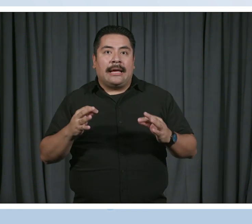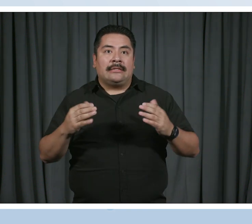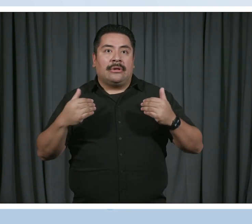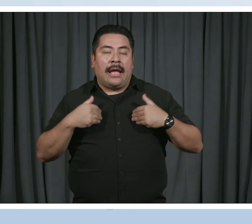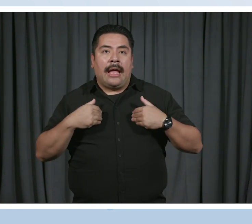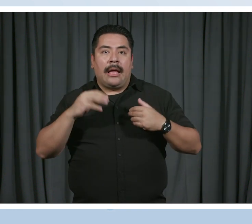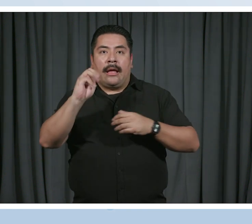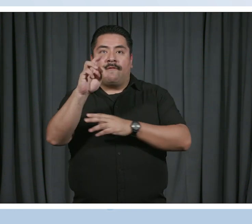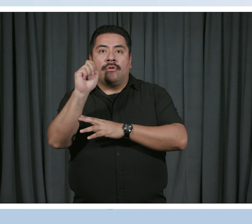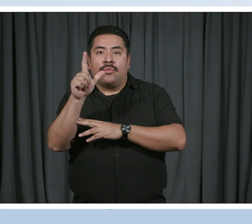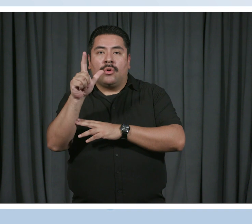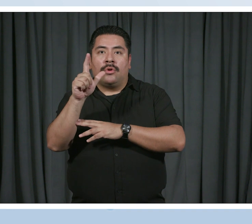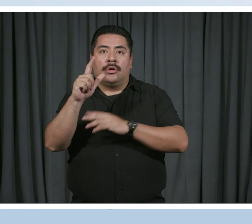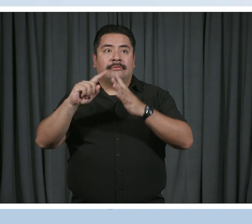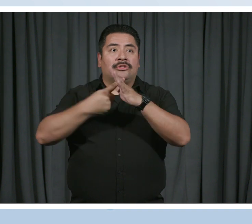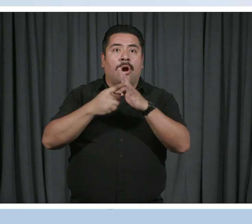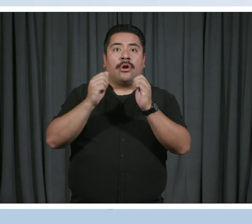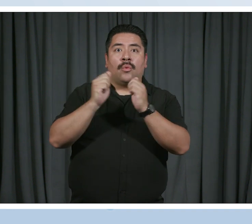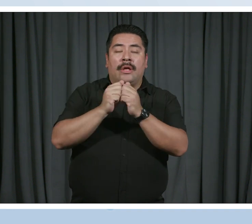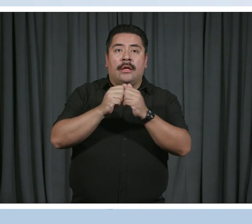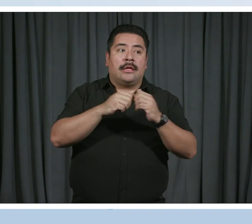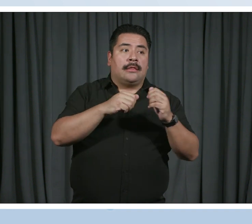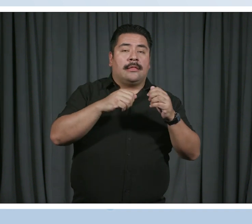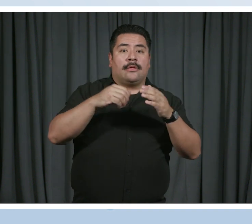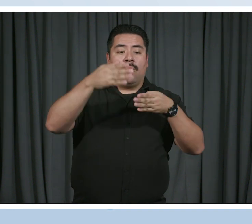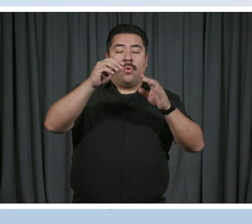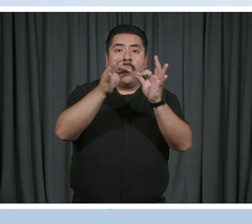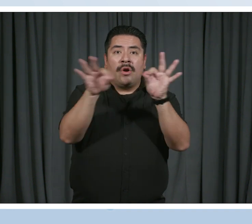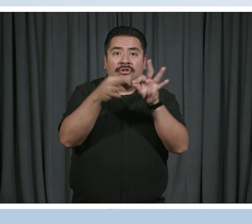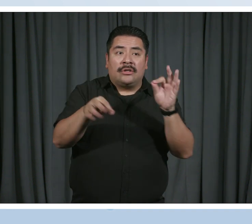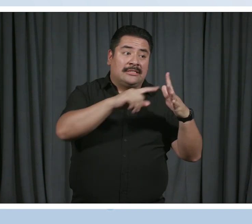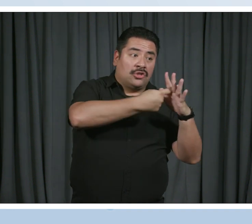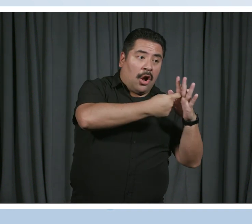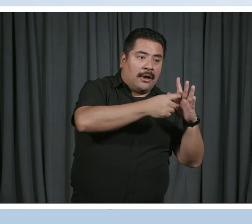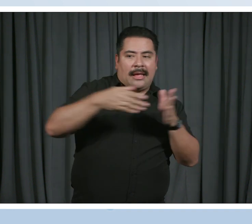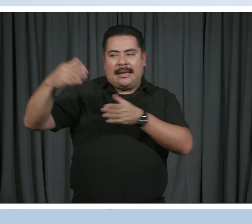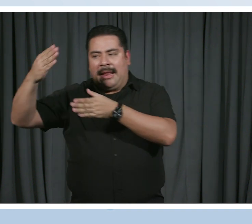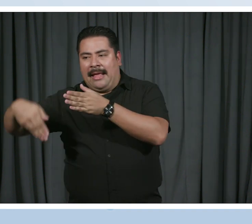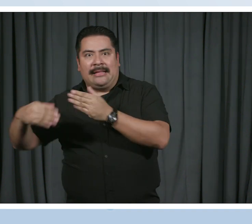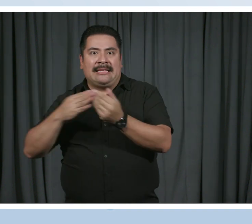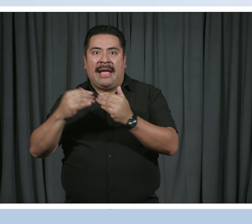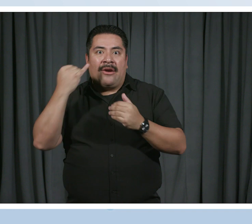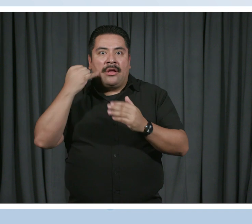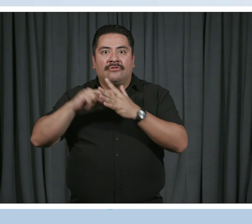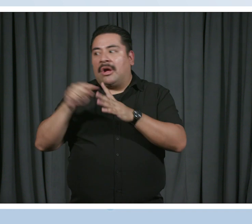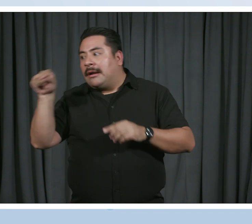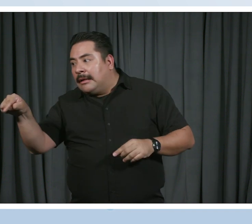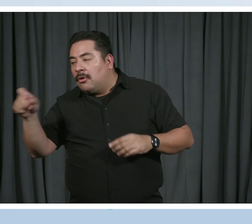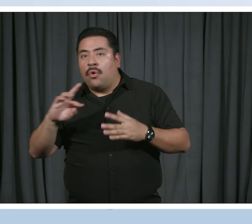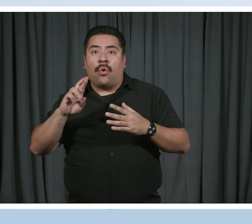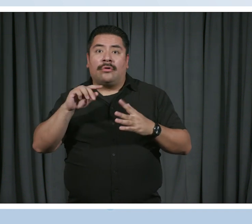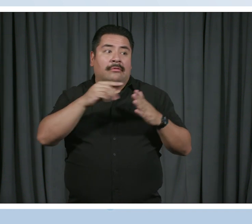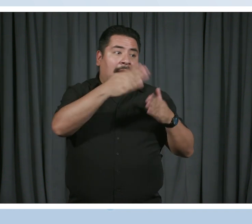matter which way people come to see the piece, they read her words almost first, you know, as an introduction to the